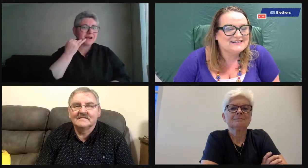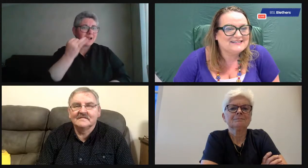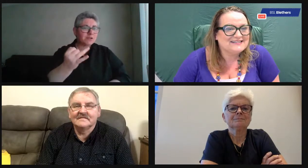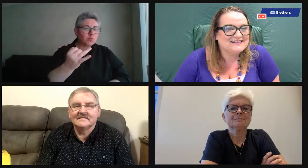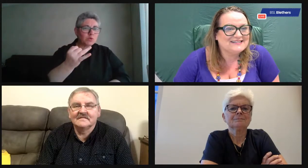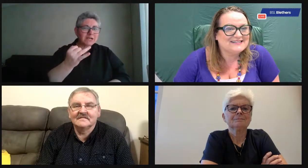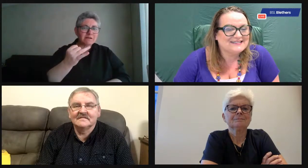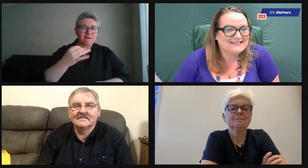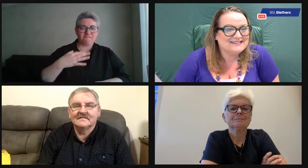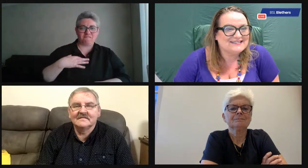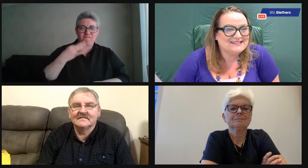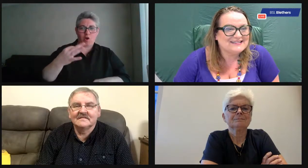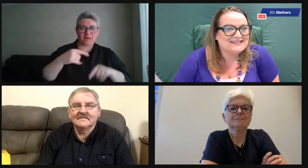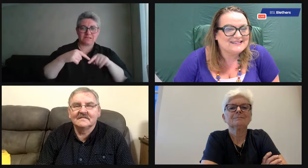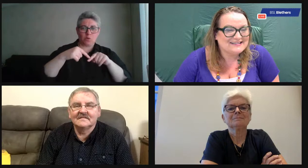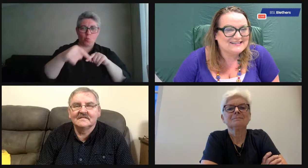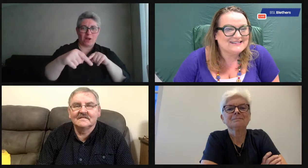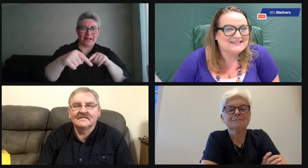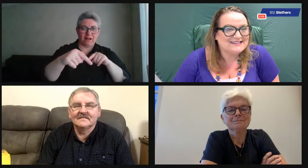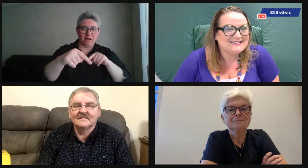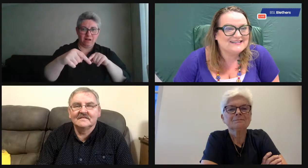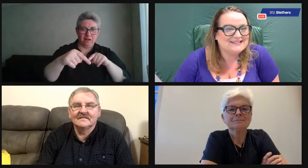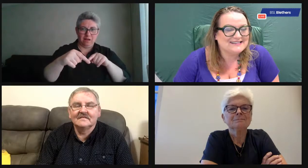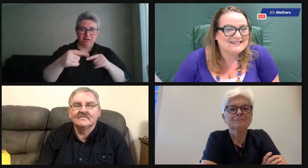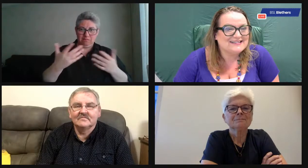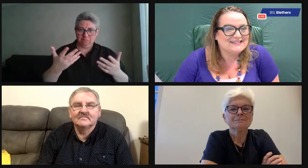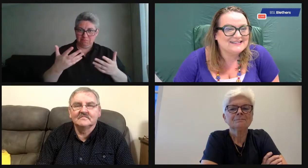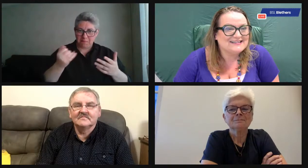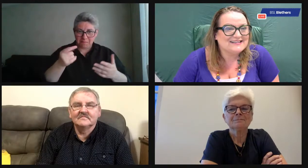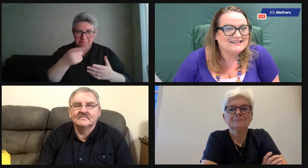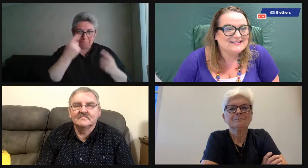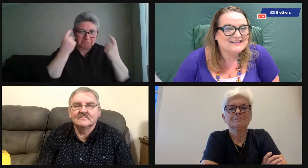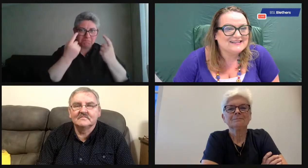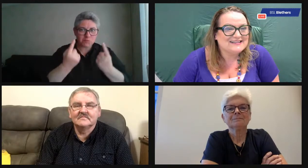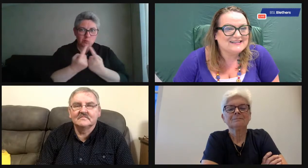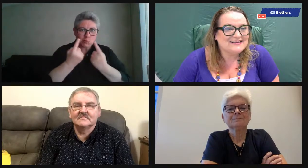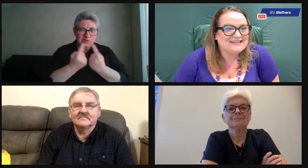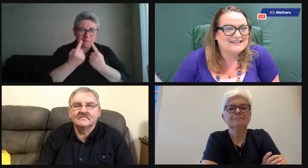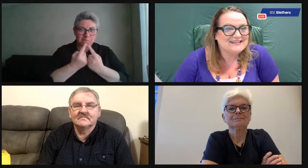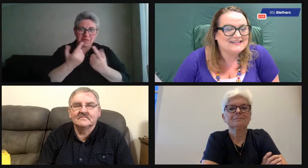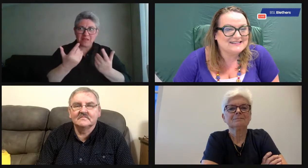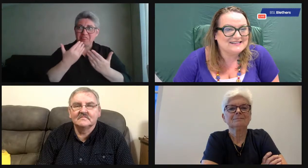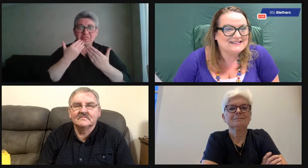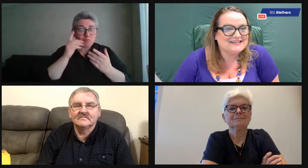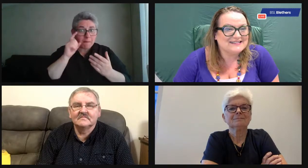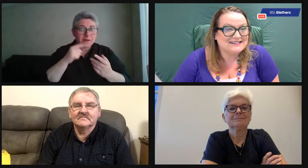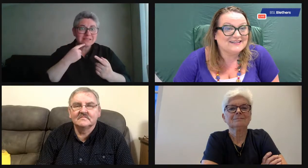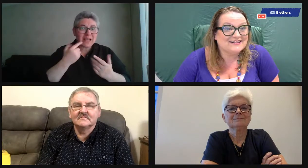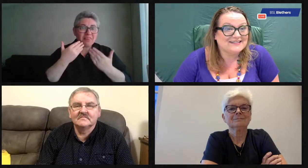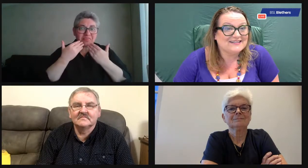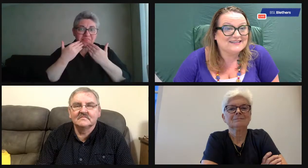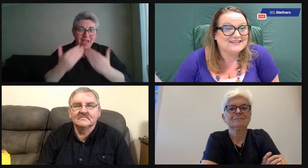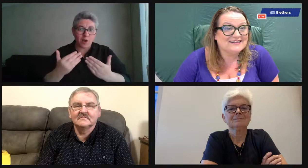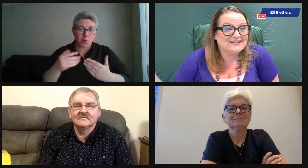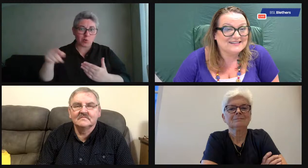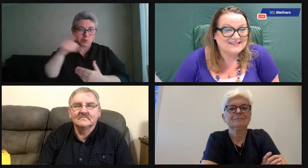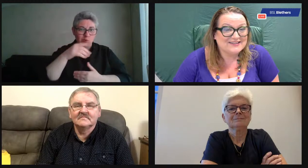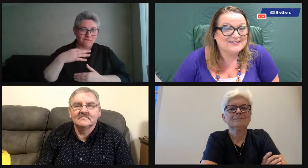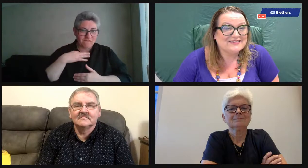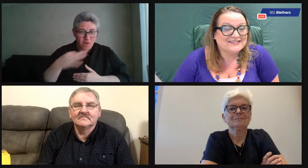No. Also, I'd like to remind everyone that next week is the UK's Volunteers Week, so you might be thinking